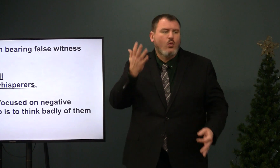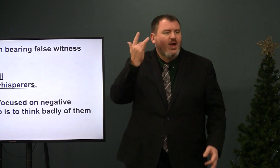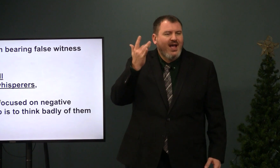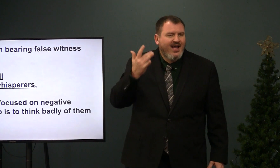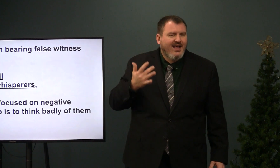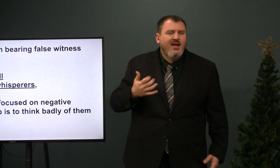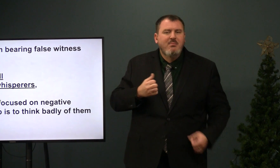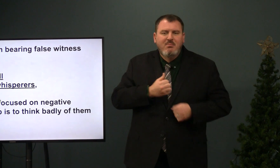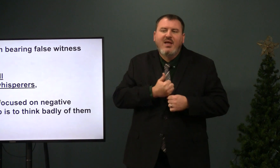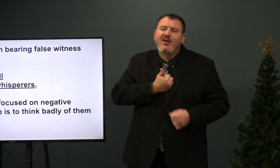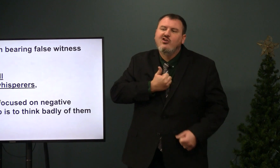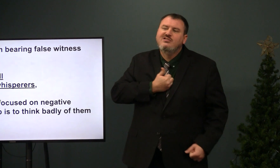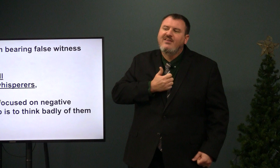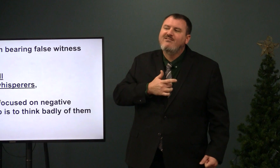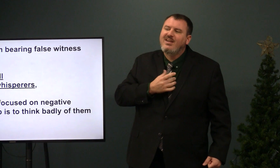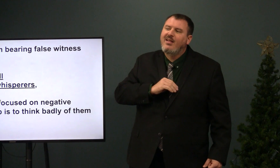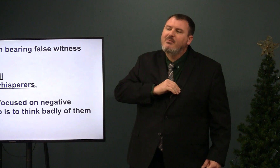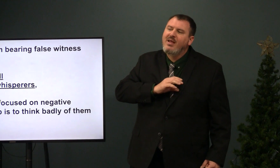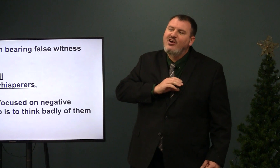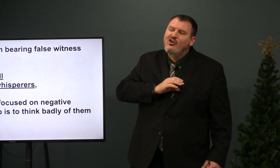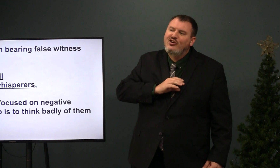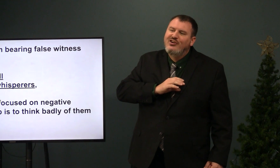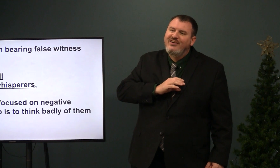We judge people because it makes us feel better.